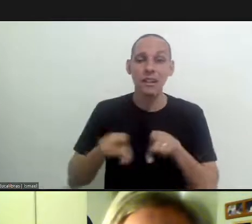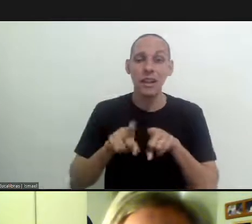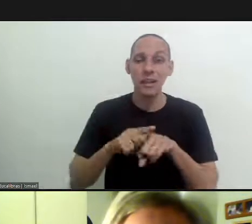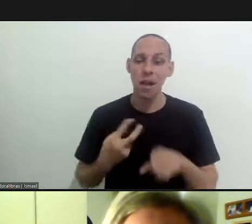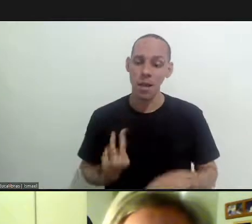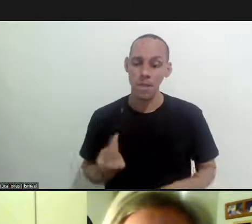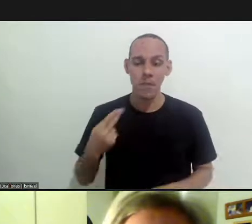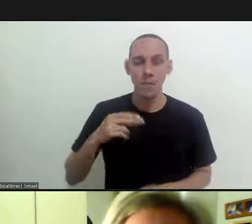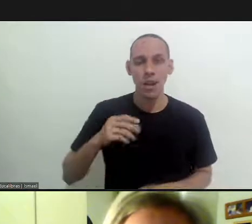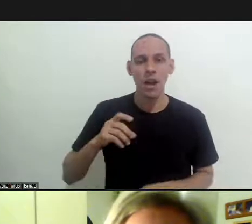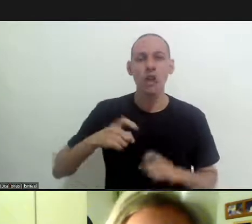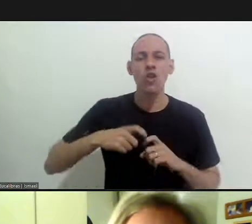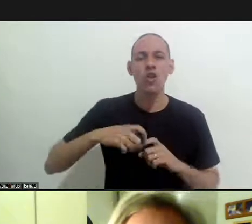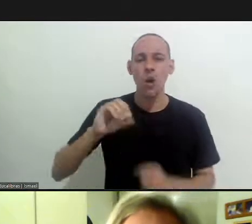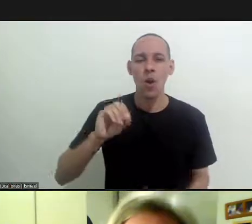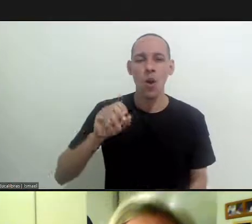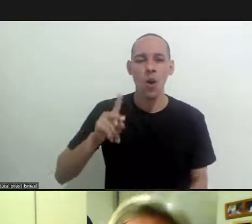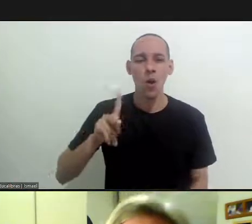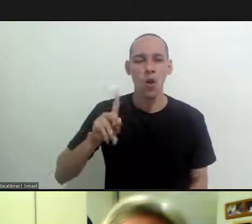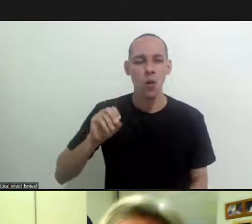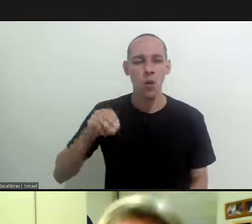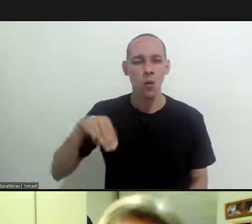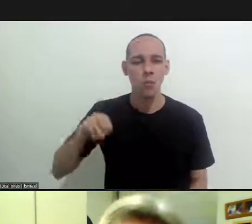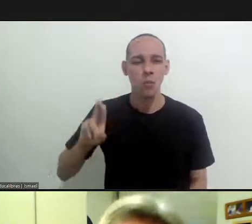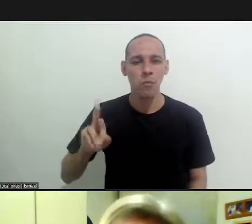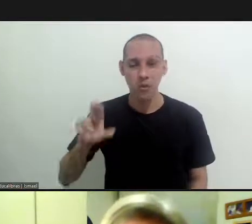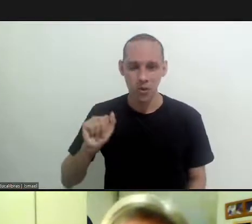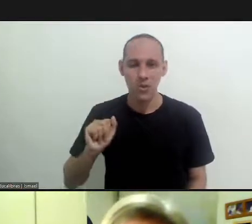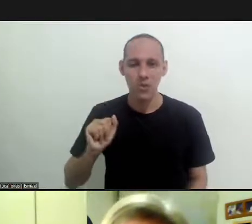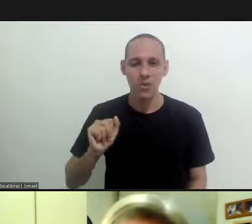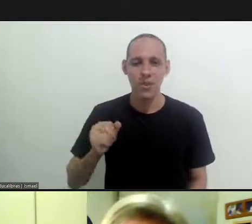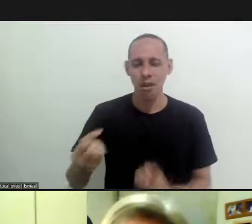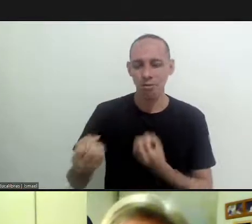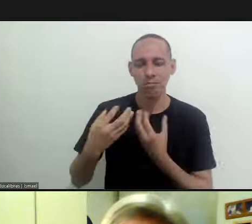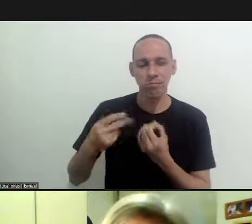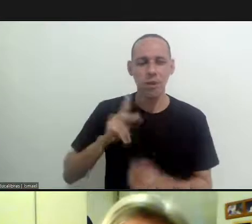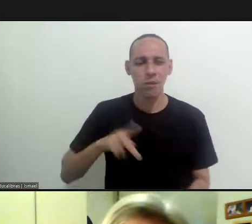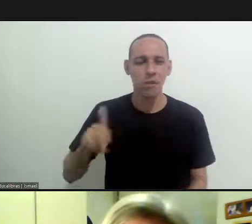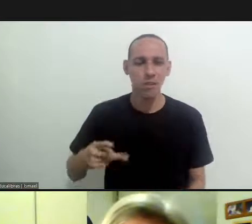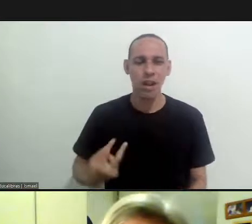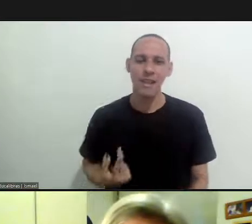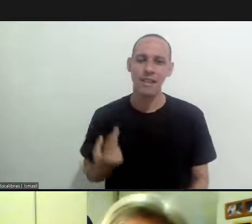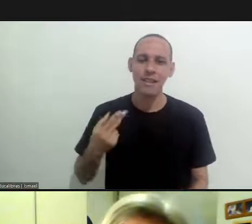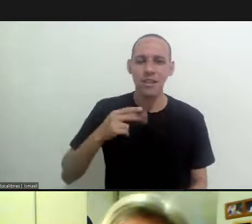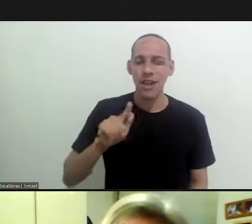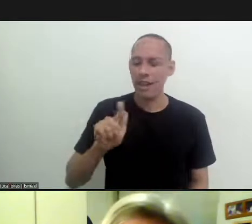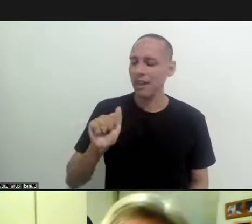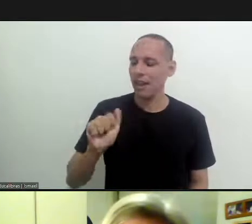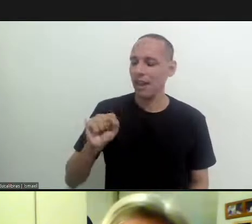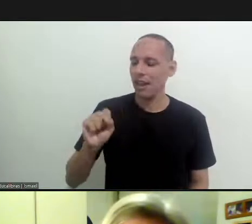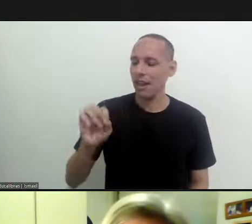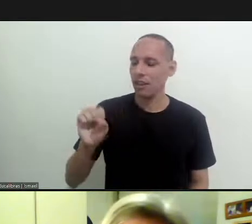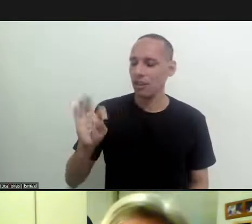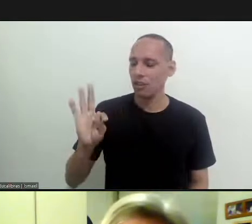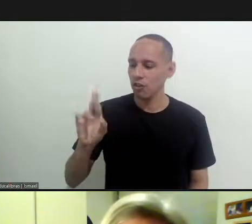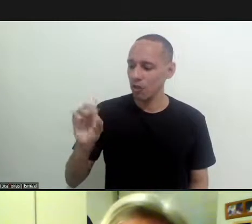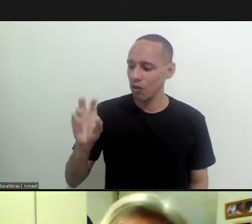years ago and even in surgery my professor of surgery of gi and vascular surgery